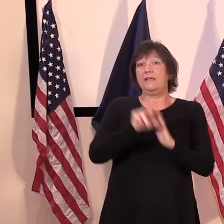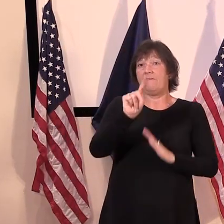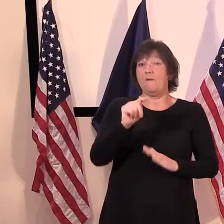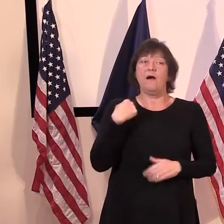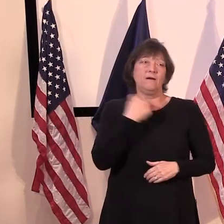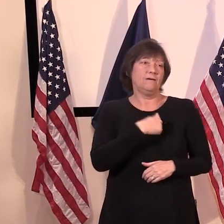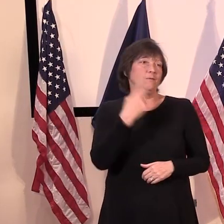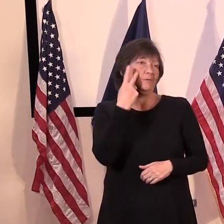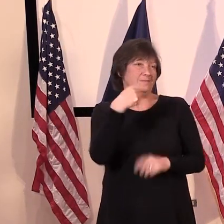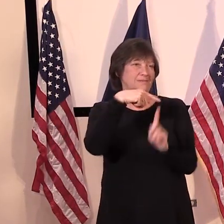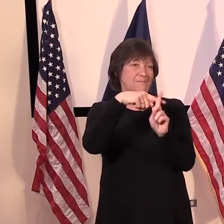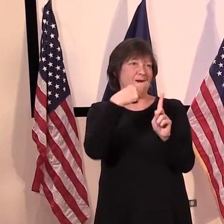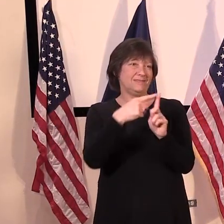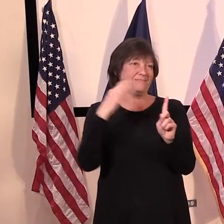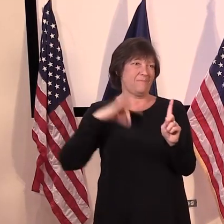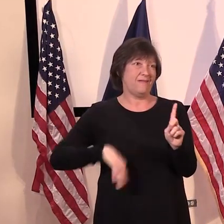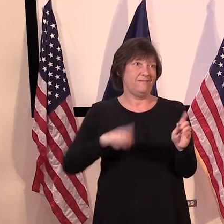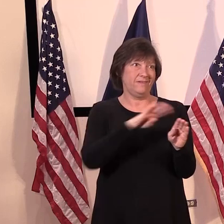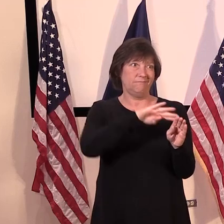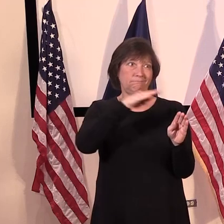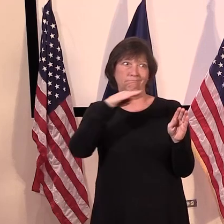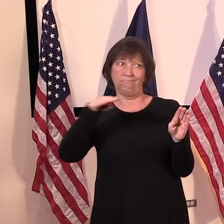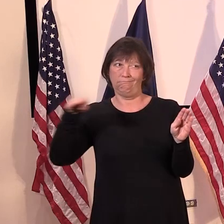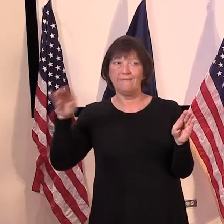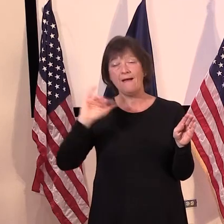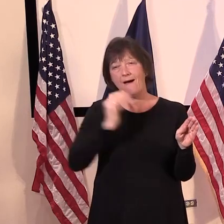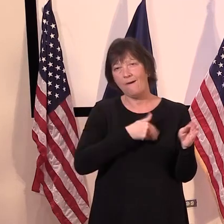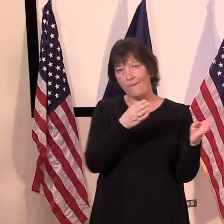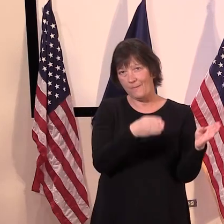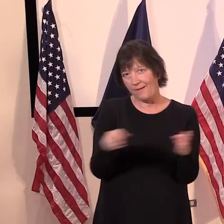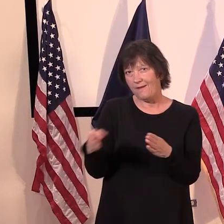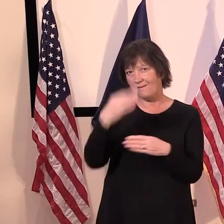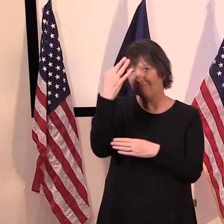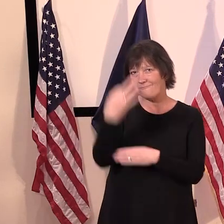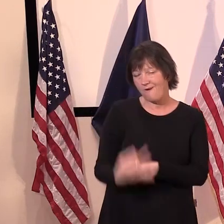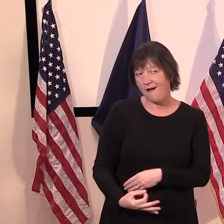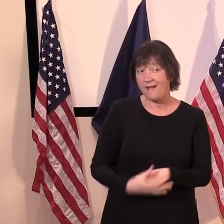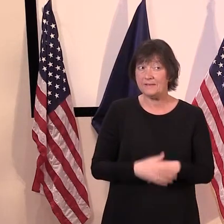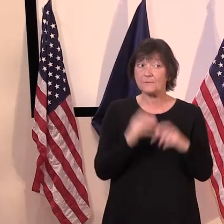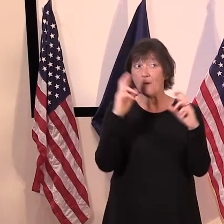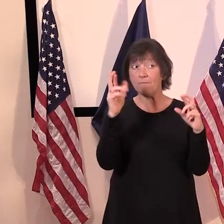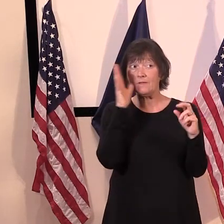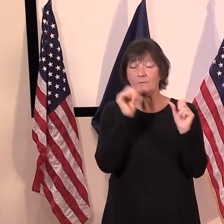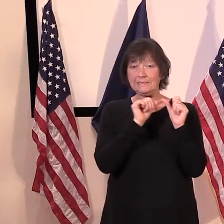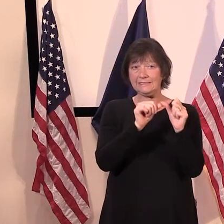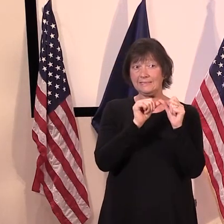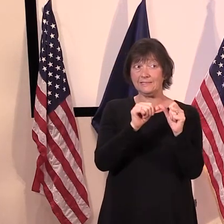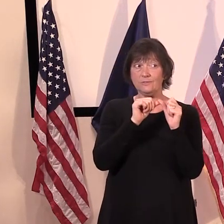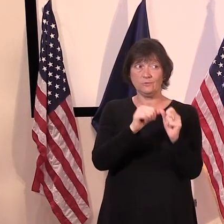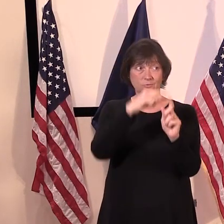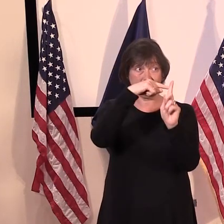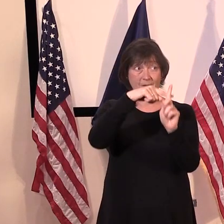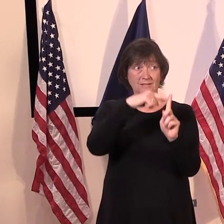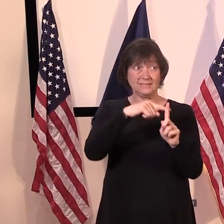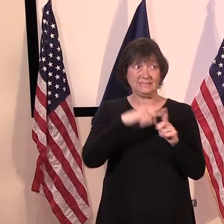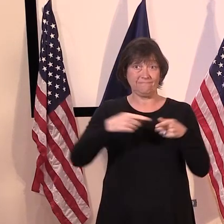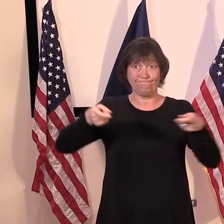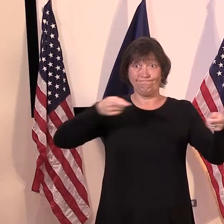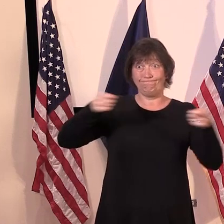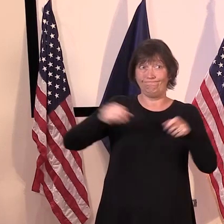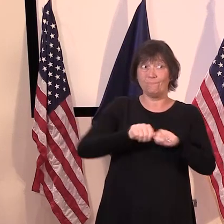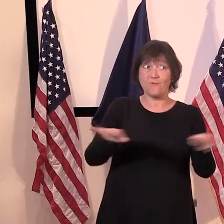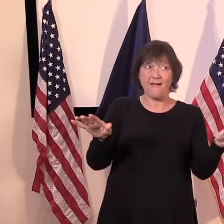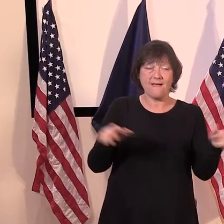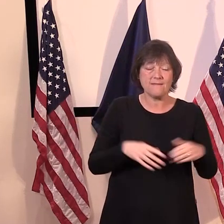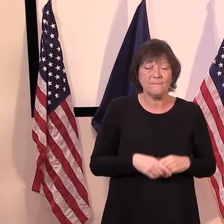benefited from that. So that's, uh, that's the plan. Uh, hopefully we can continue to have good, positive news, and, we'll be